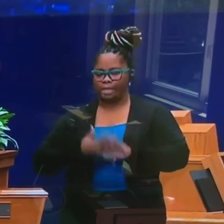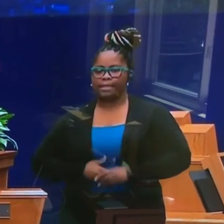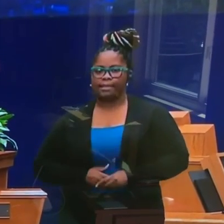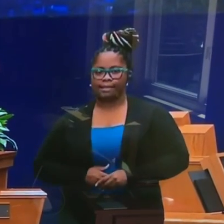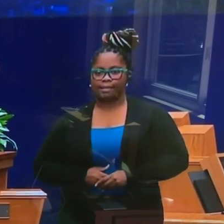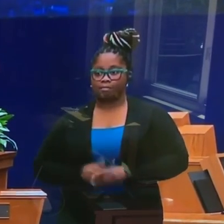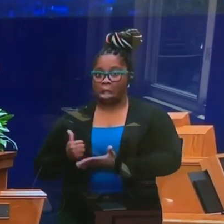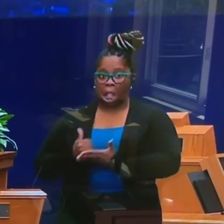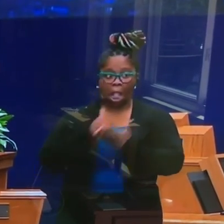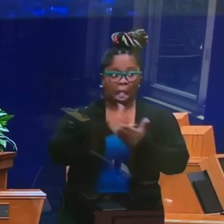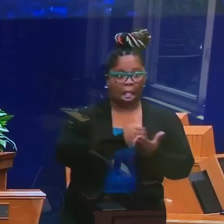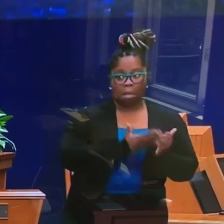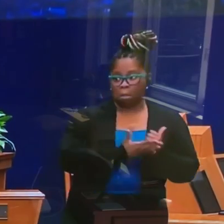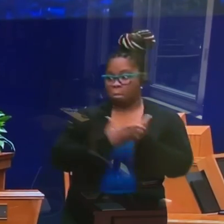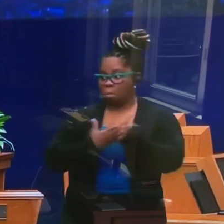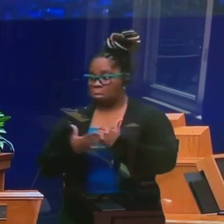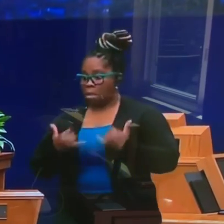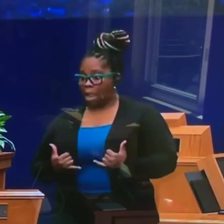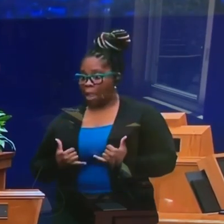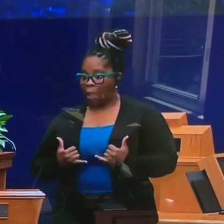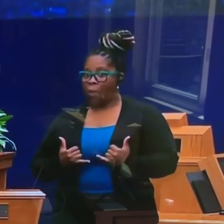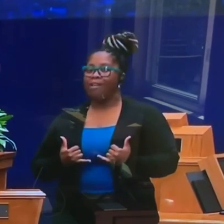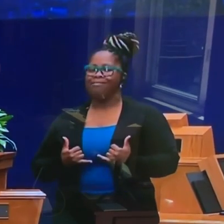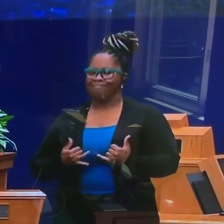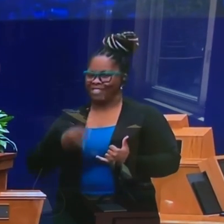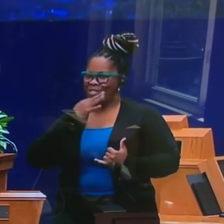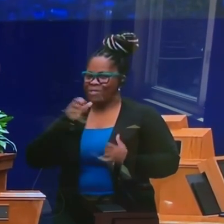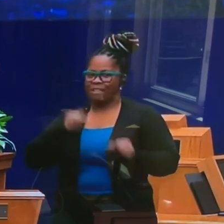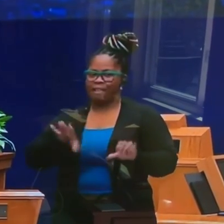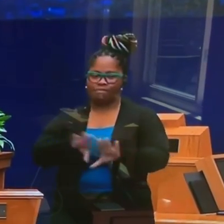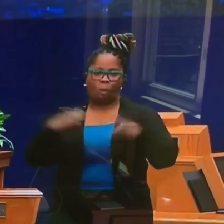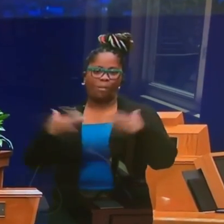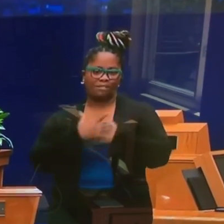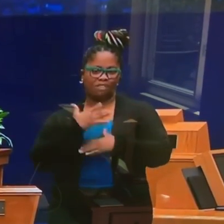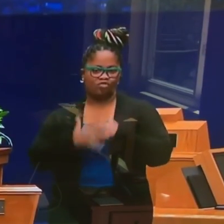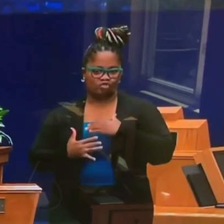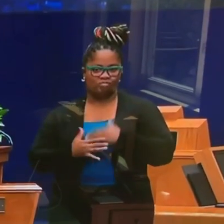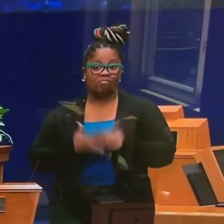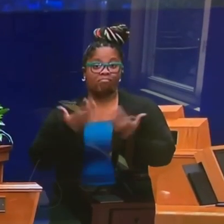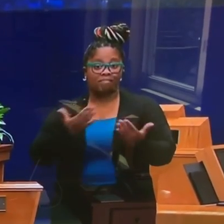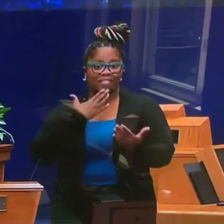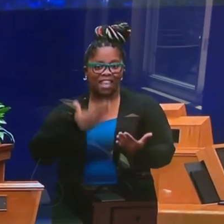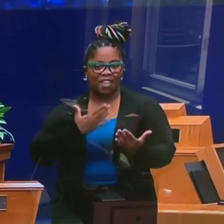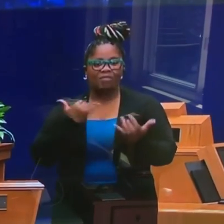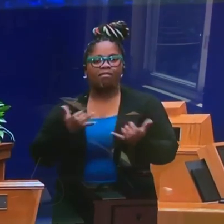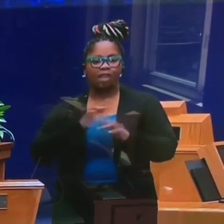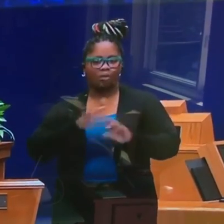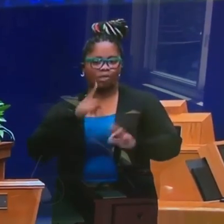help each other now, we'll be back at the beaches soon. Thank you. And now we're ready for questions.